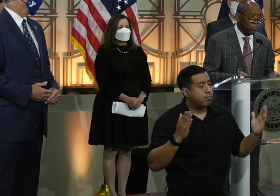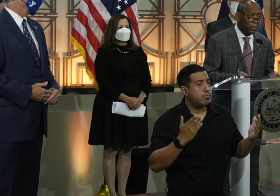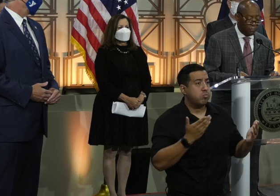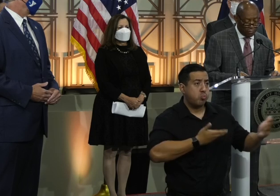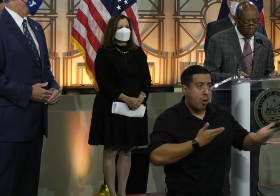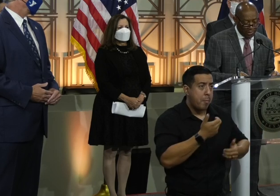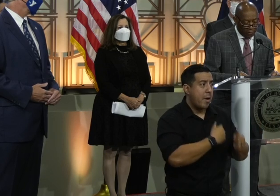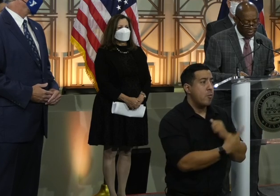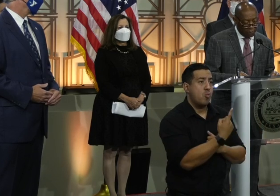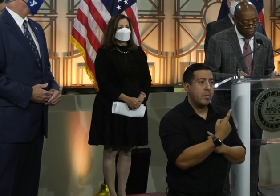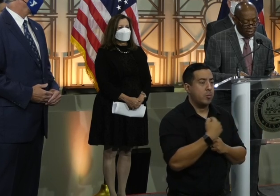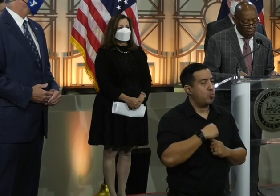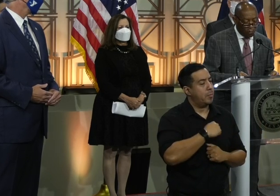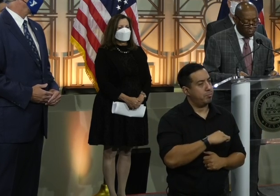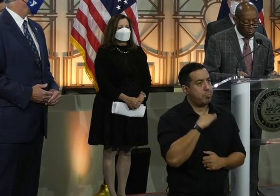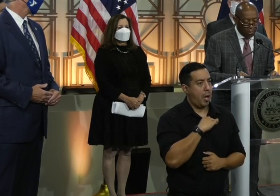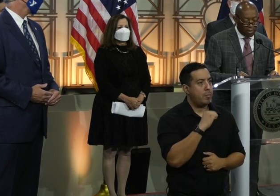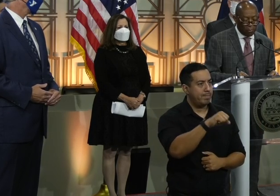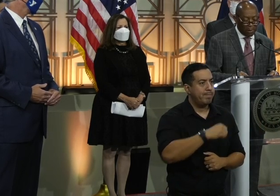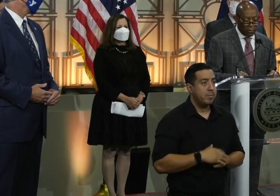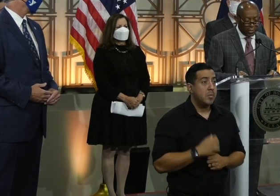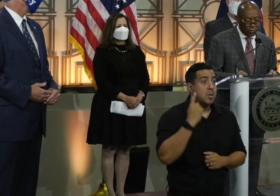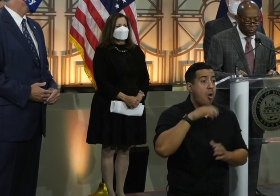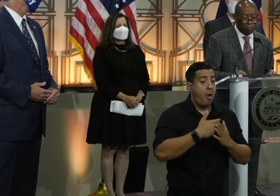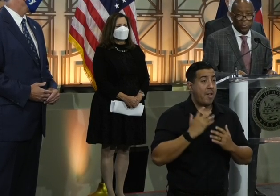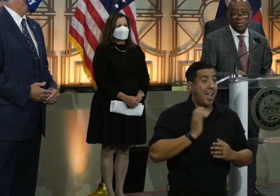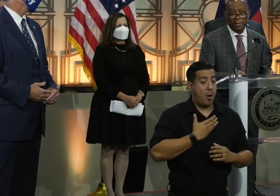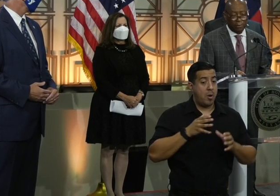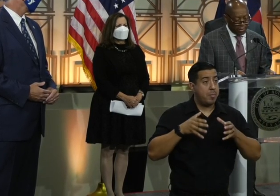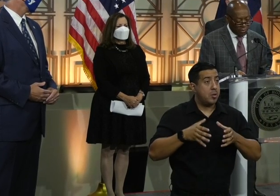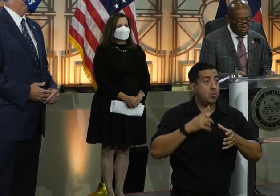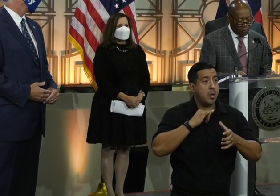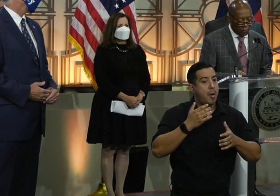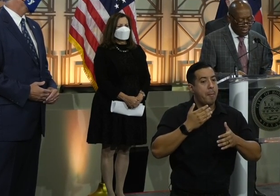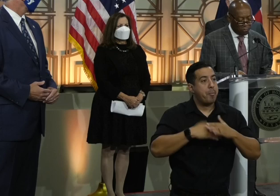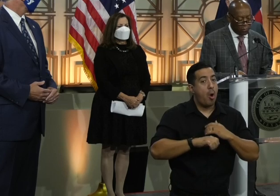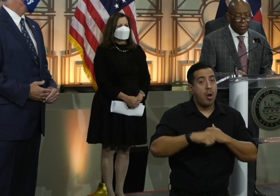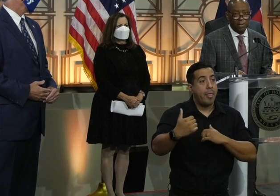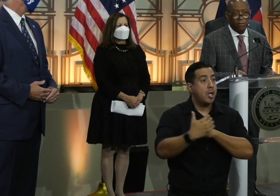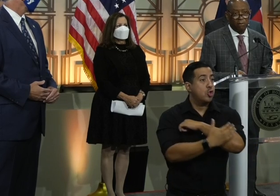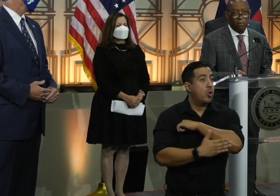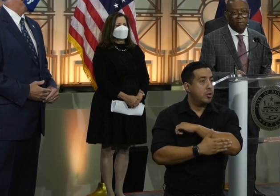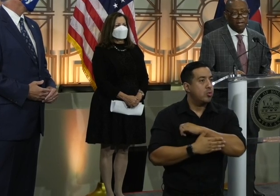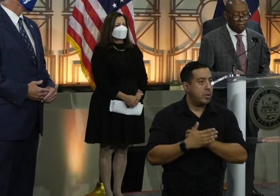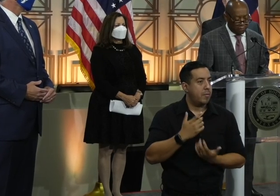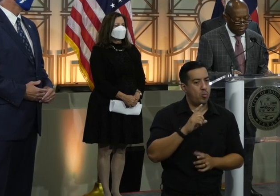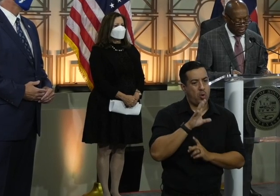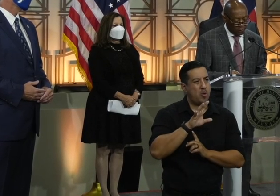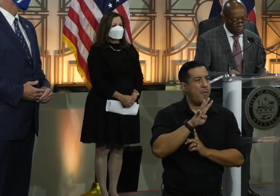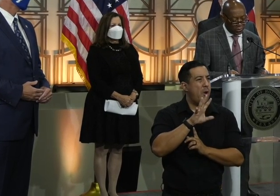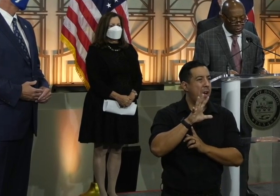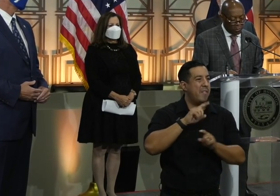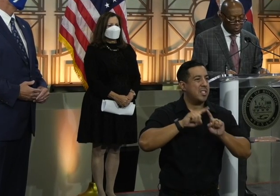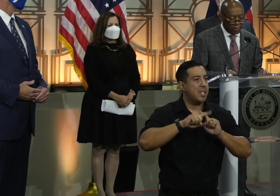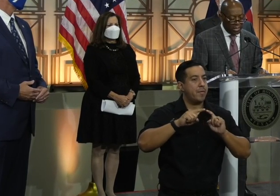and we are very proud of that. Over a quarter of our population was born in another country, and more than 145 different